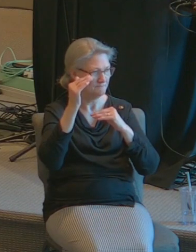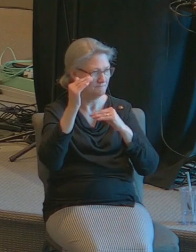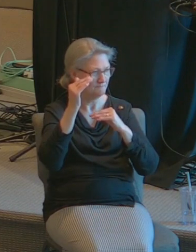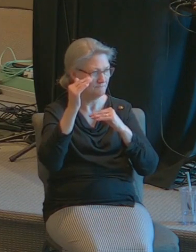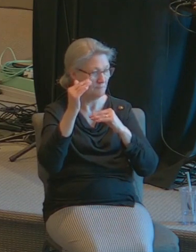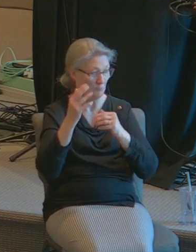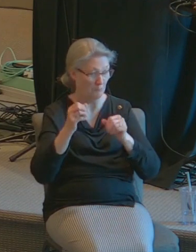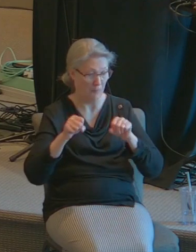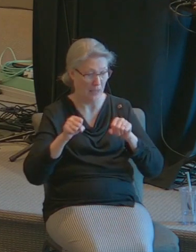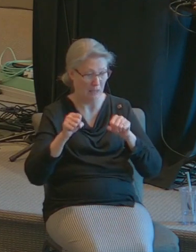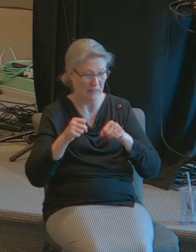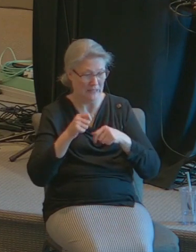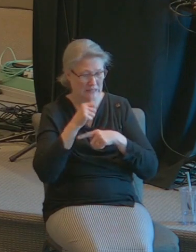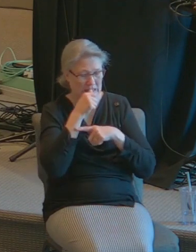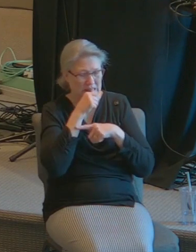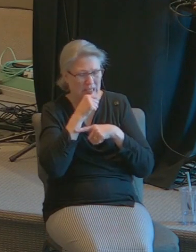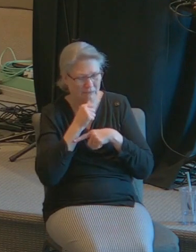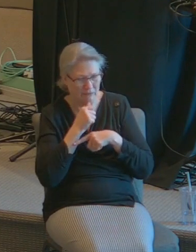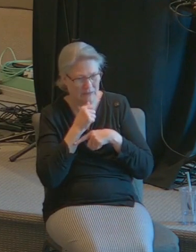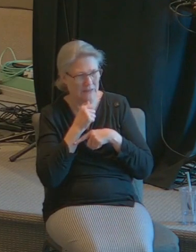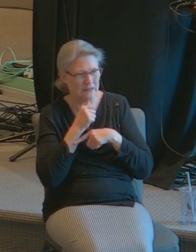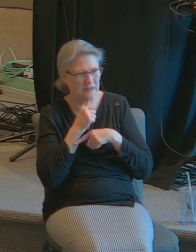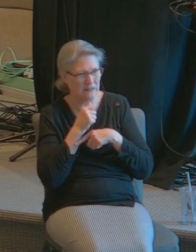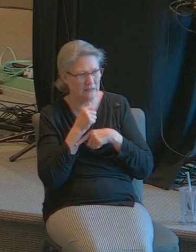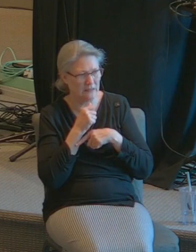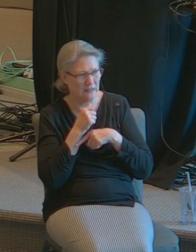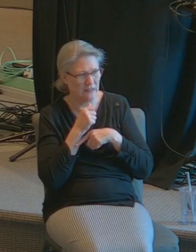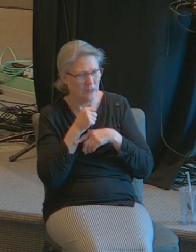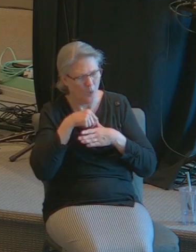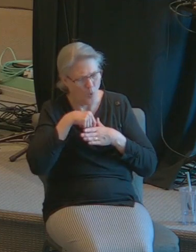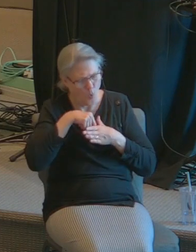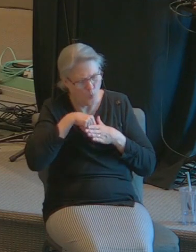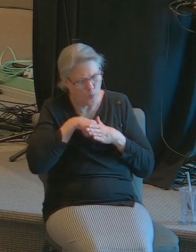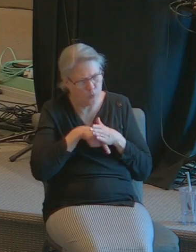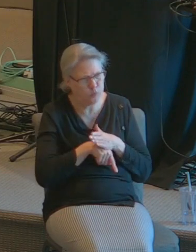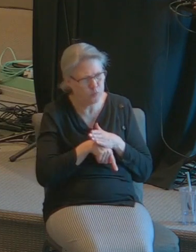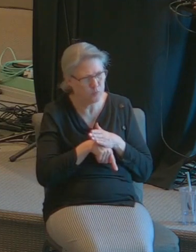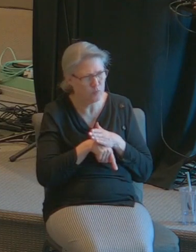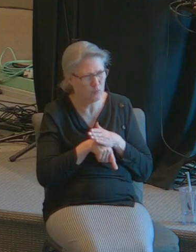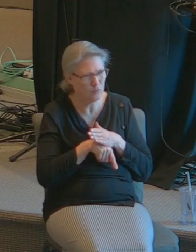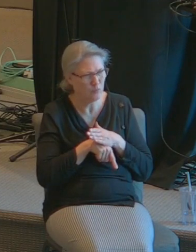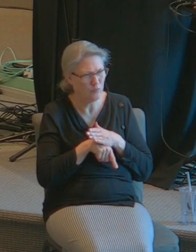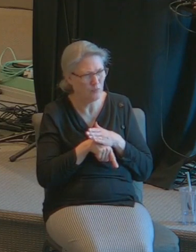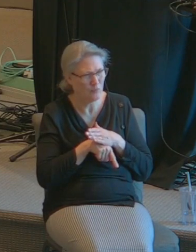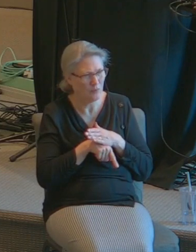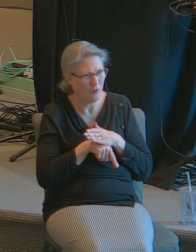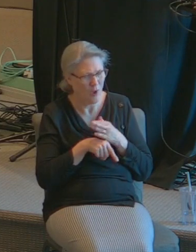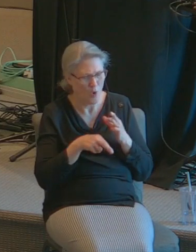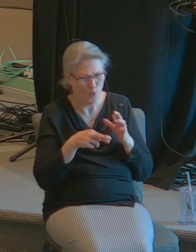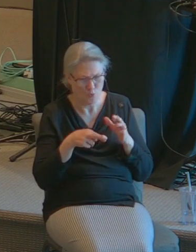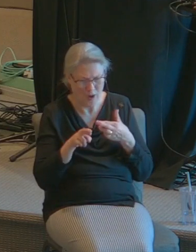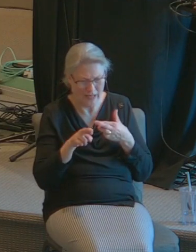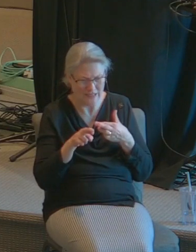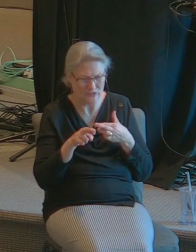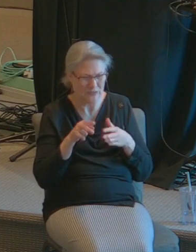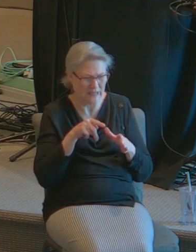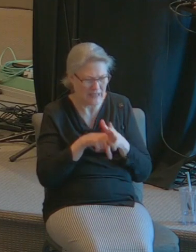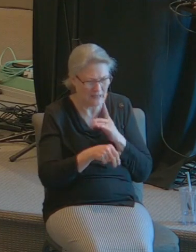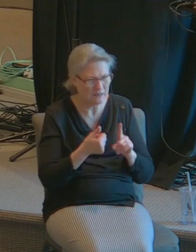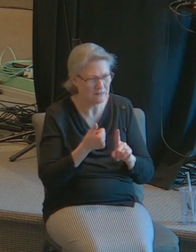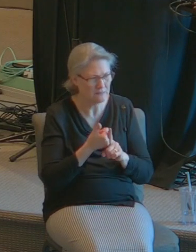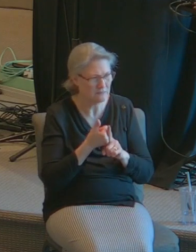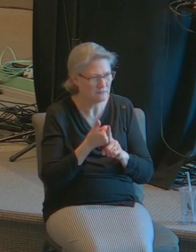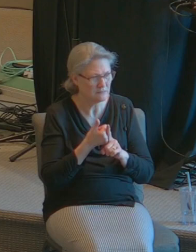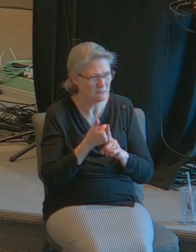they could be suffering so deeply ready to end it all